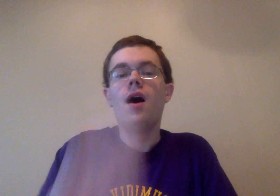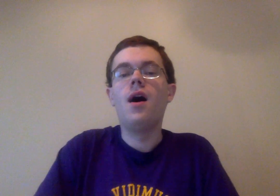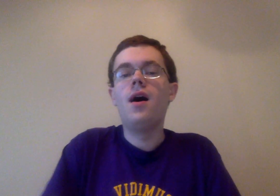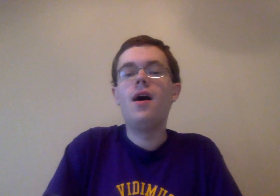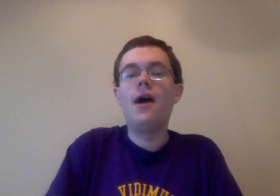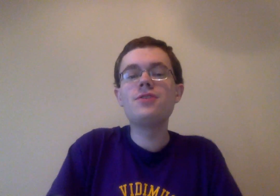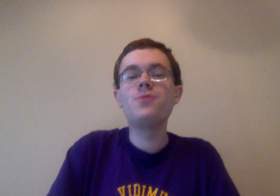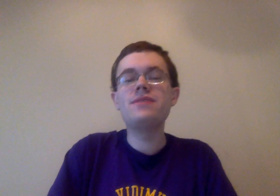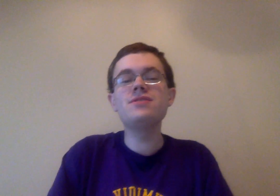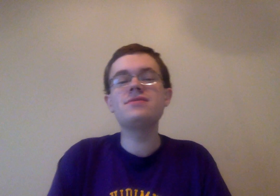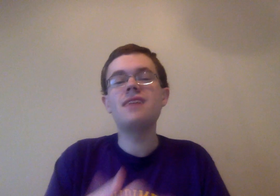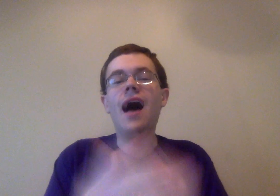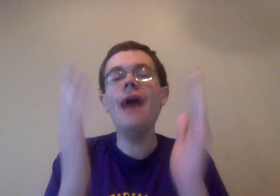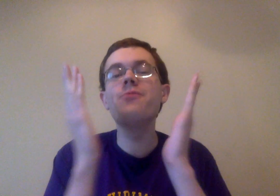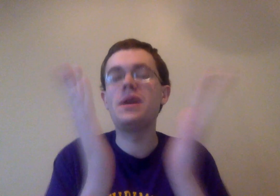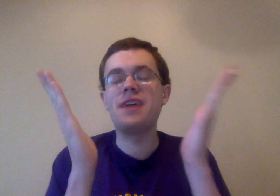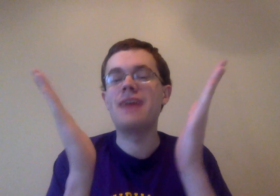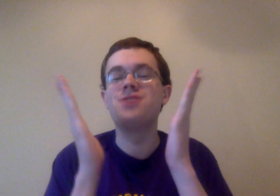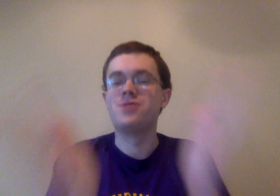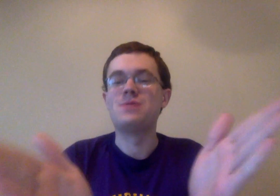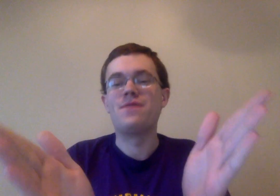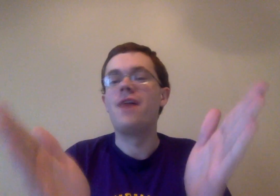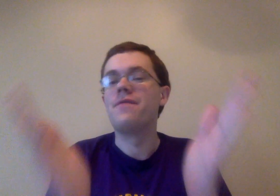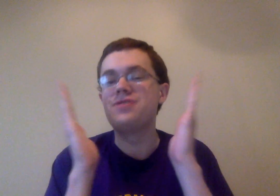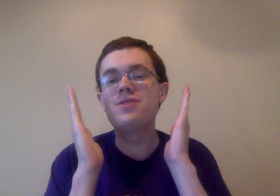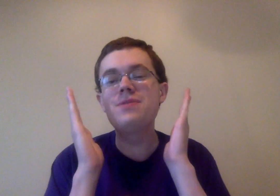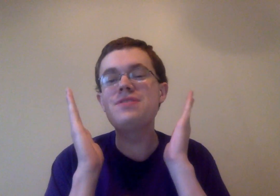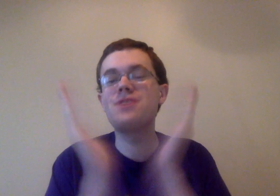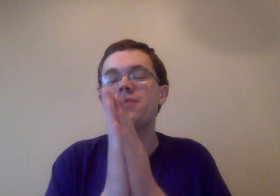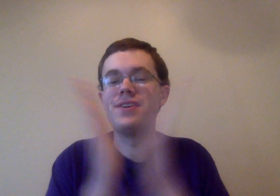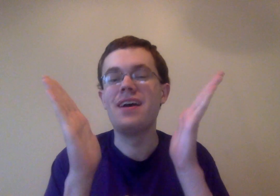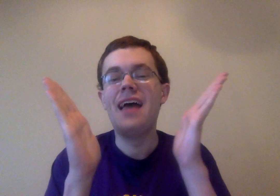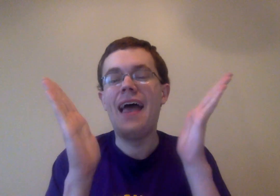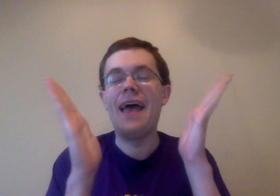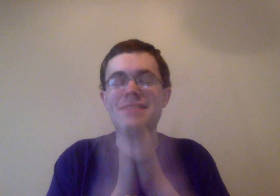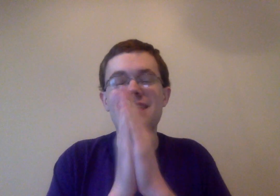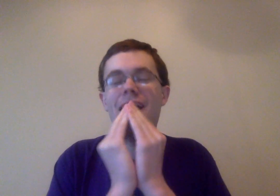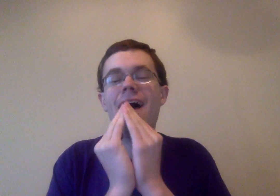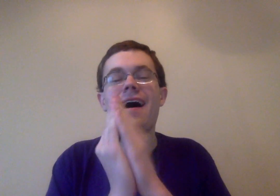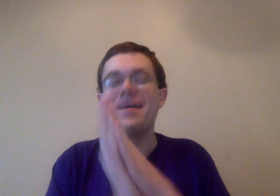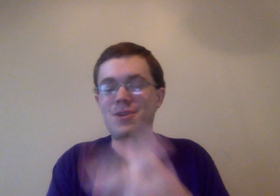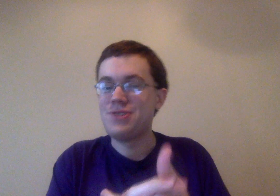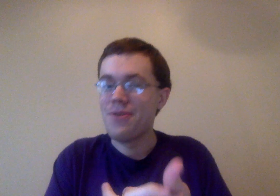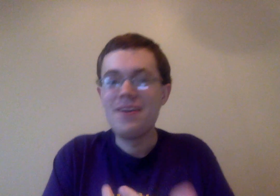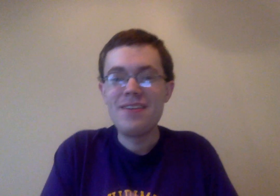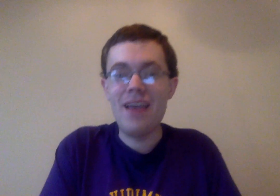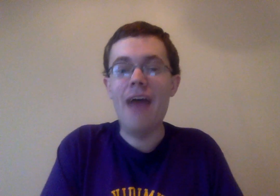Uh, I also wish, just, I wish I had Chocho's self-confidence. Chocho is just so good. And, ah, Chocho. I've